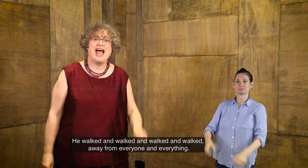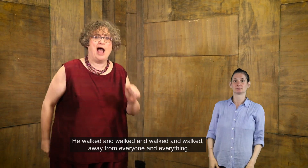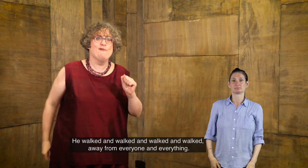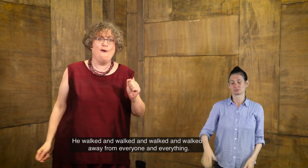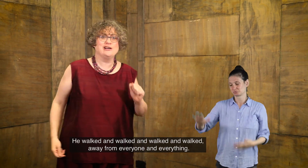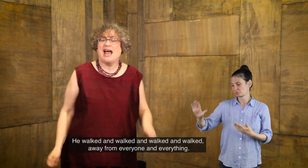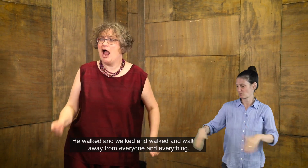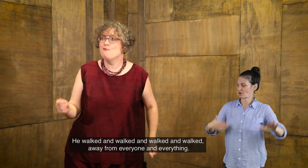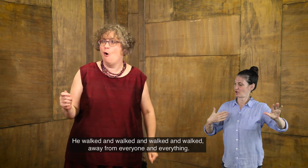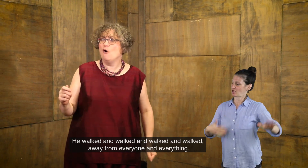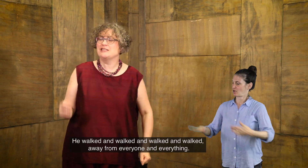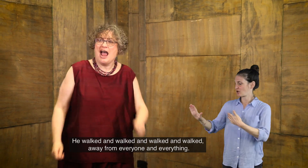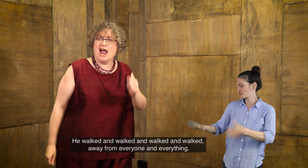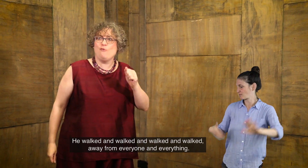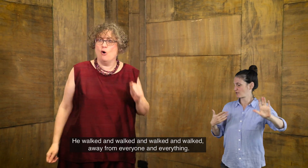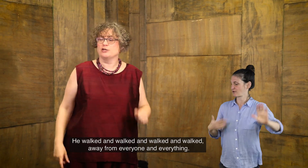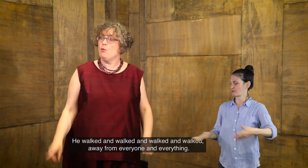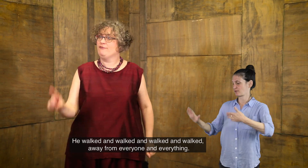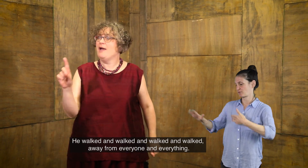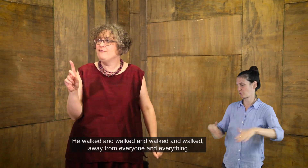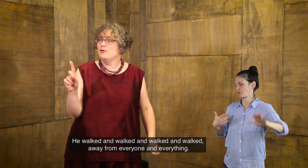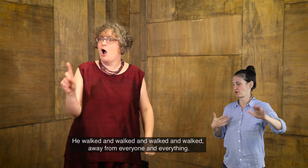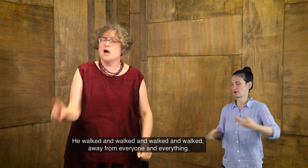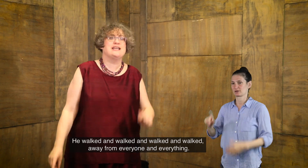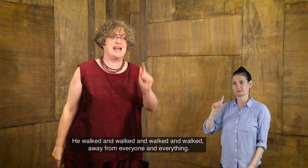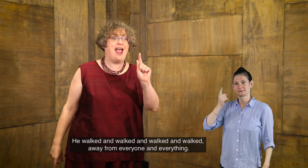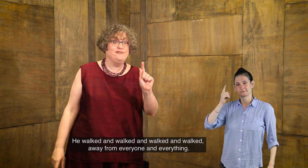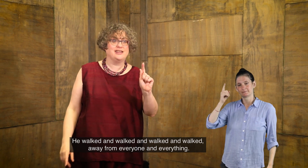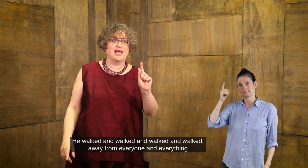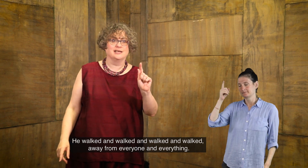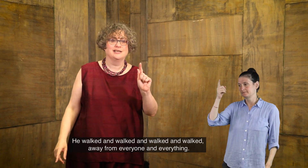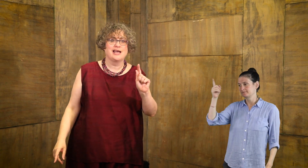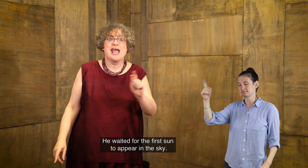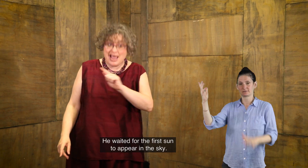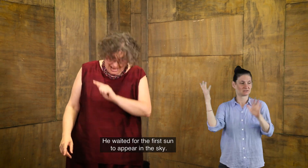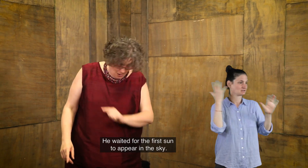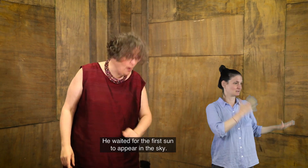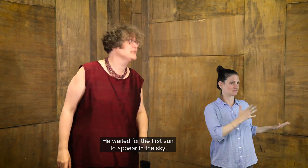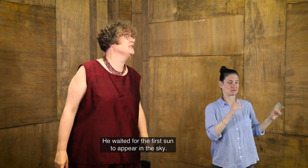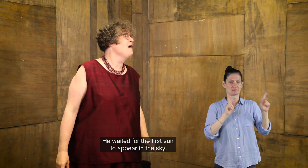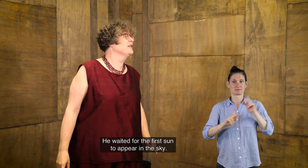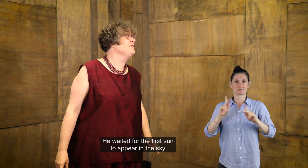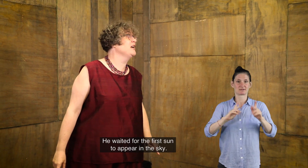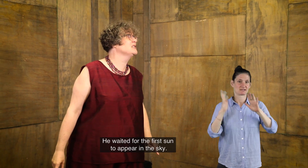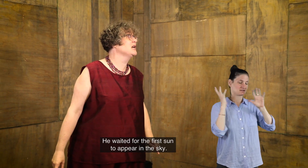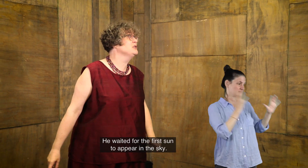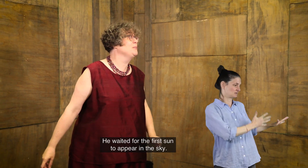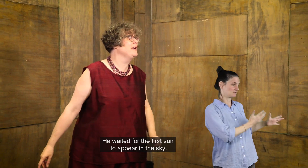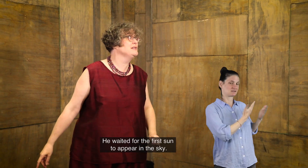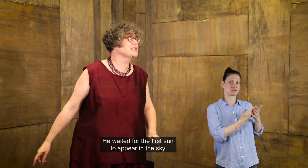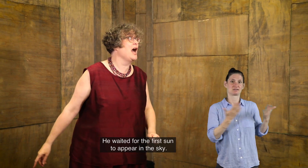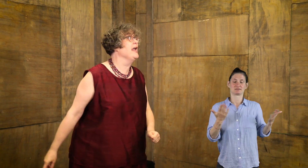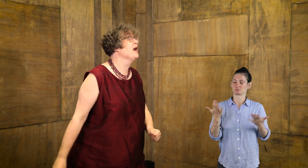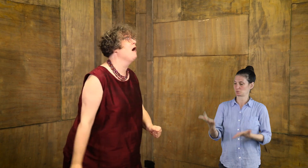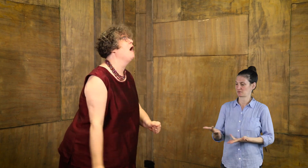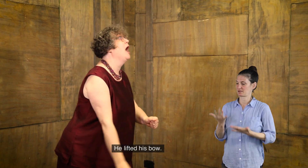walked and walked and walked and walked away from everyone and everything. He waited for the first sun to